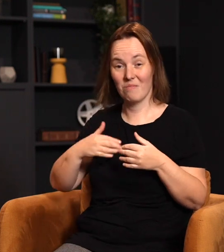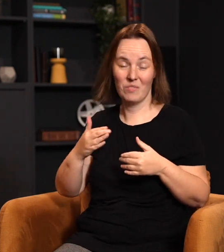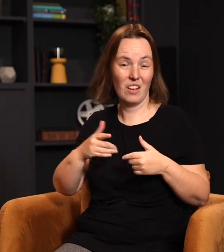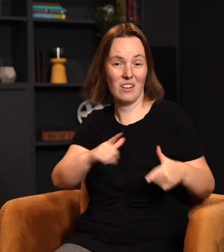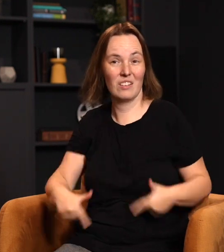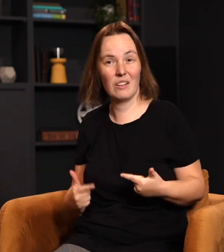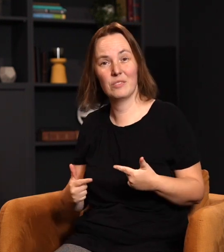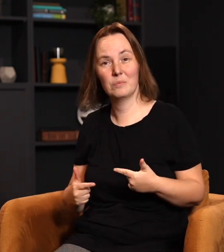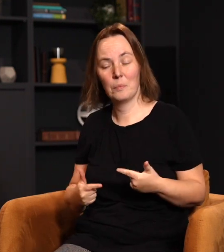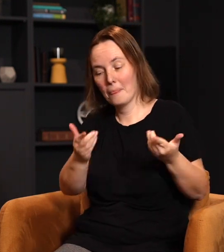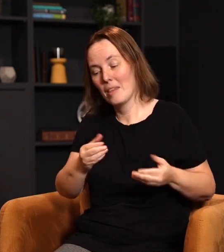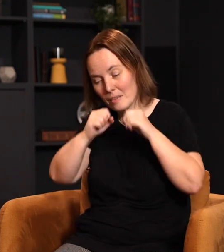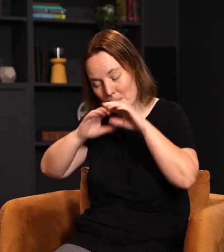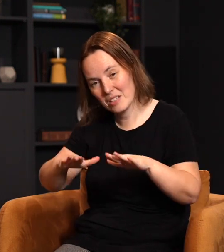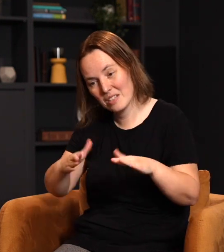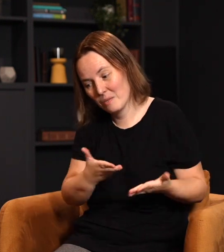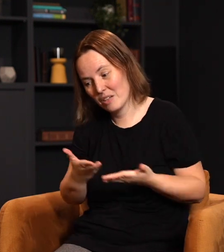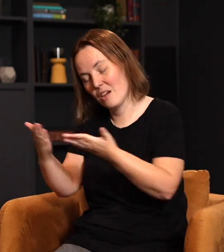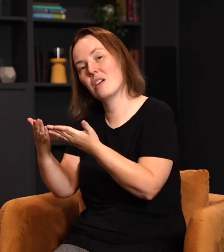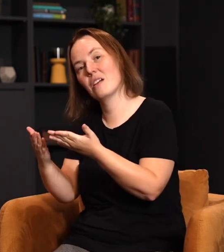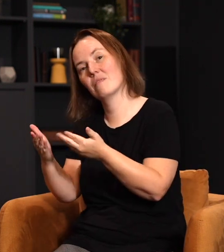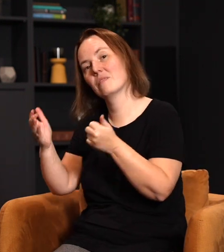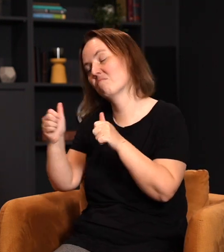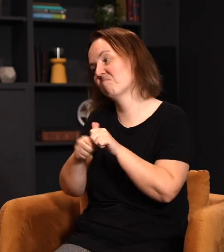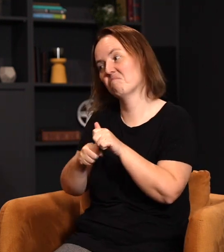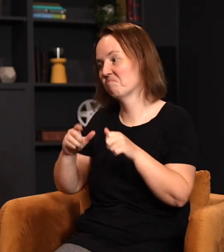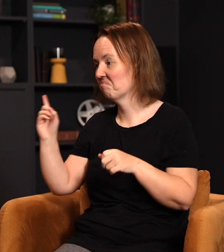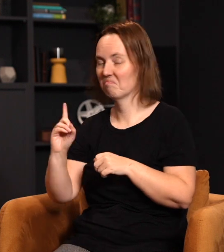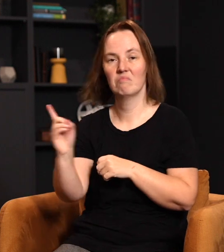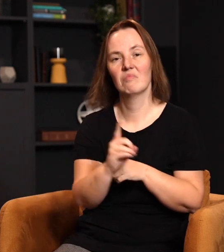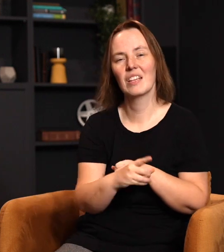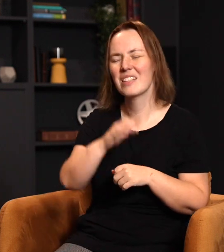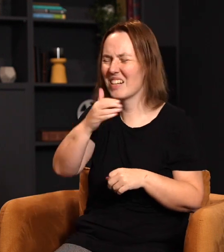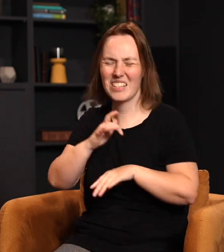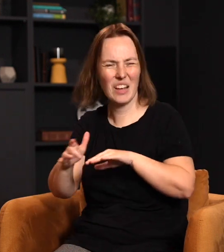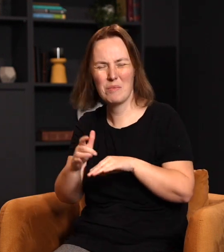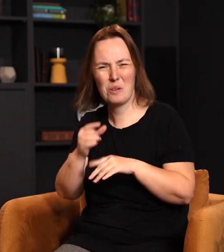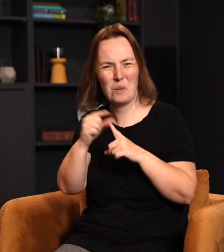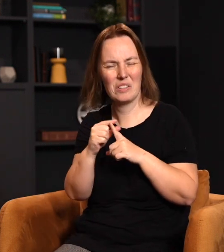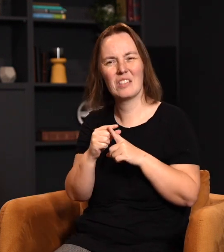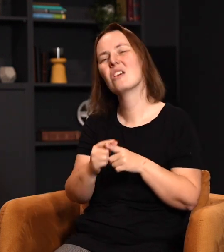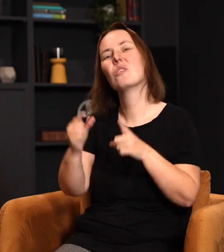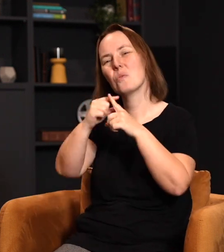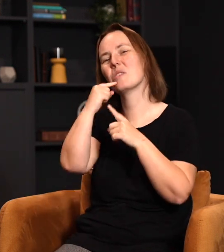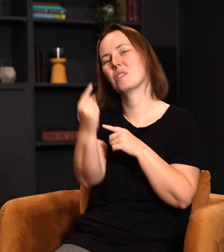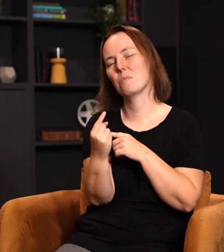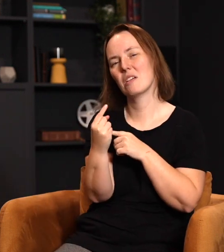our life. The blessing that we carry wherever we go. Now, I don't mean just kind of empty words. What I mean by the words that we speak is that